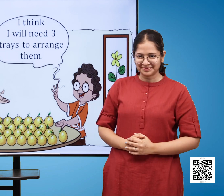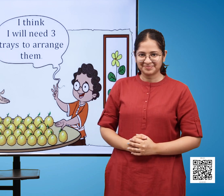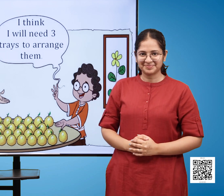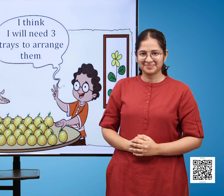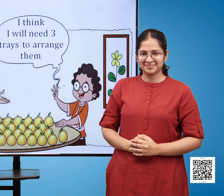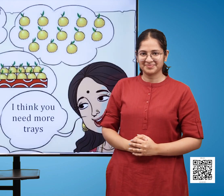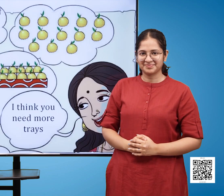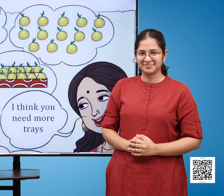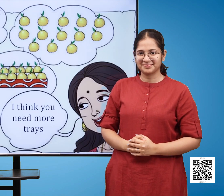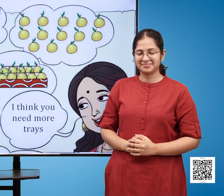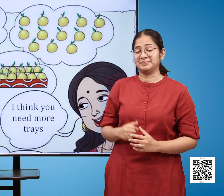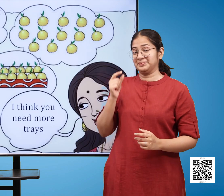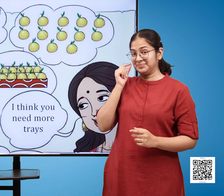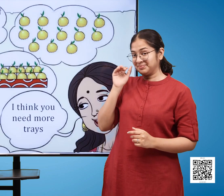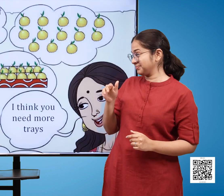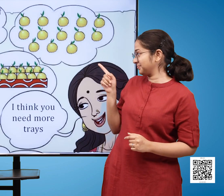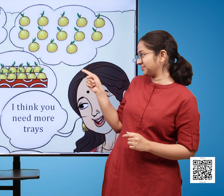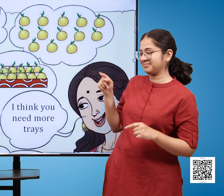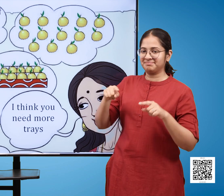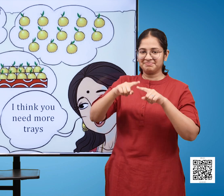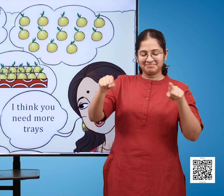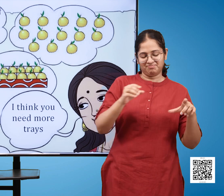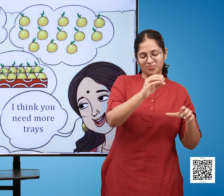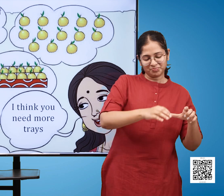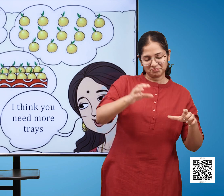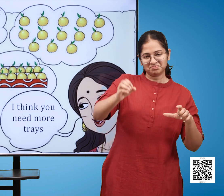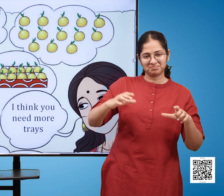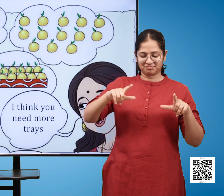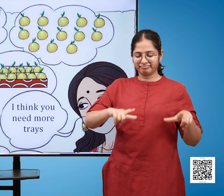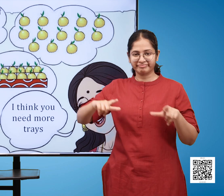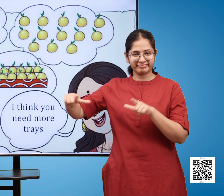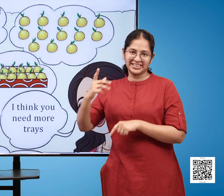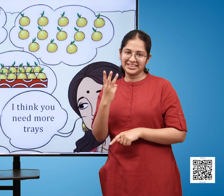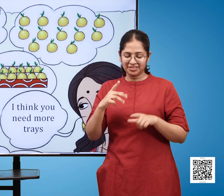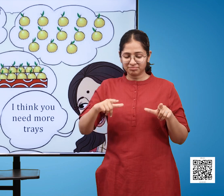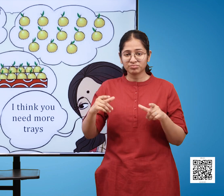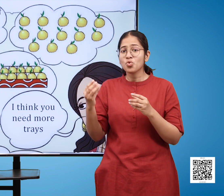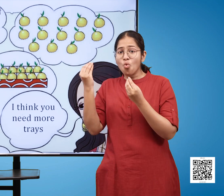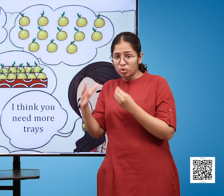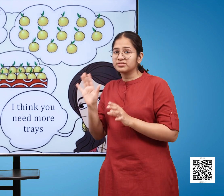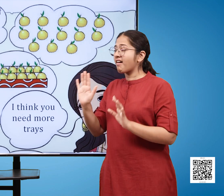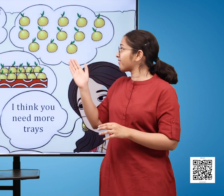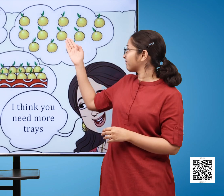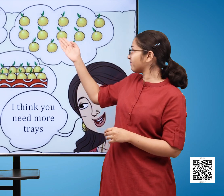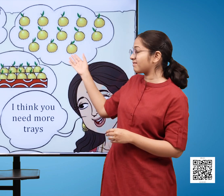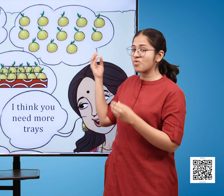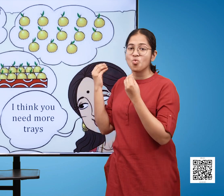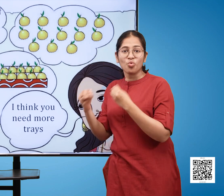oranges now on page 10 we have three images the boy has arranged oranges in three